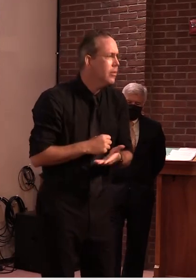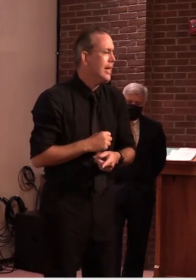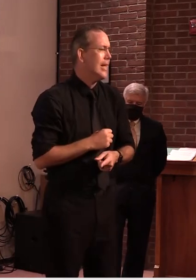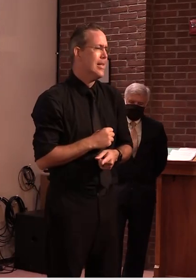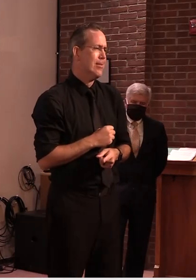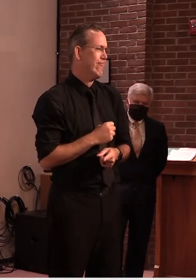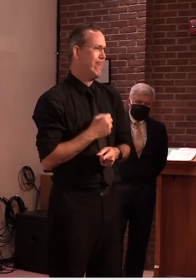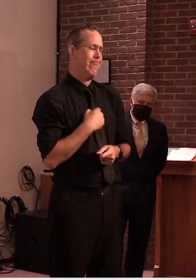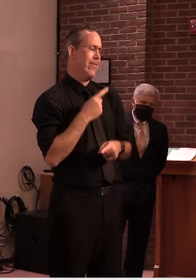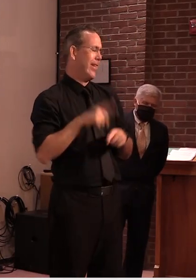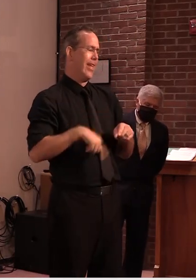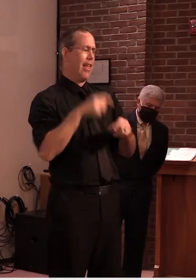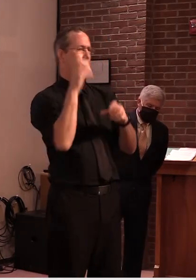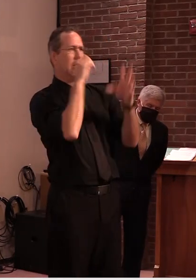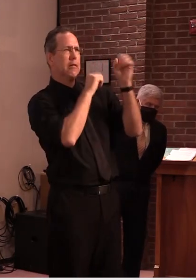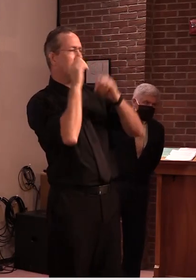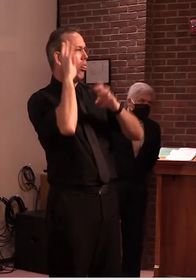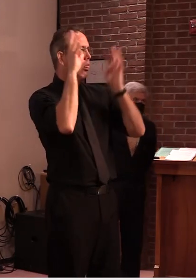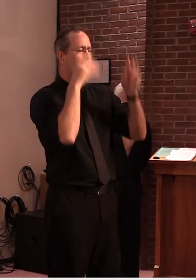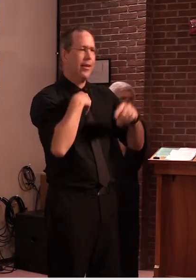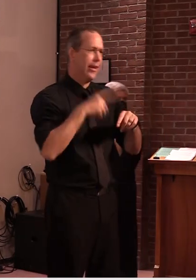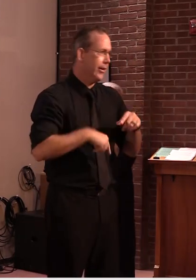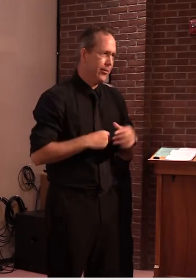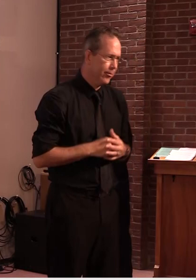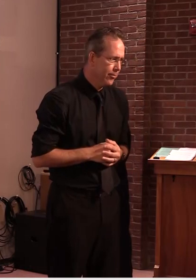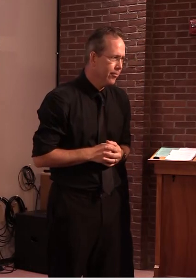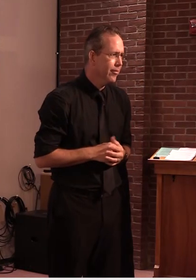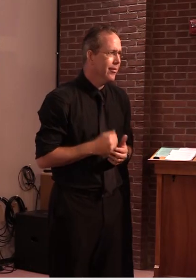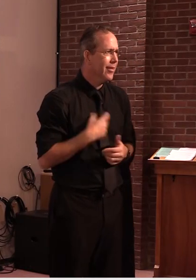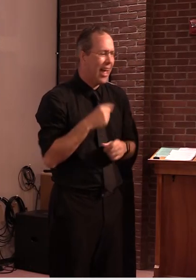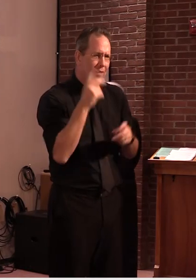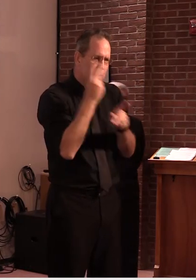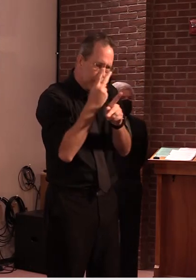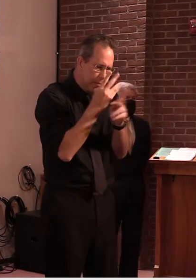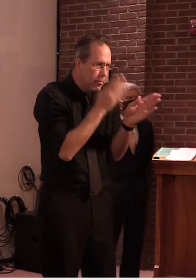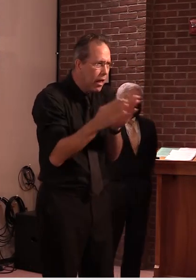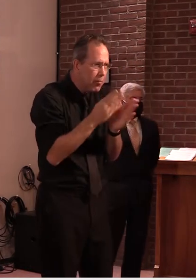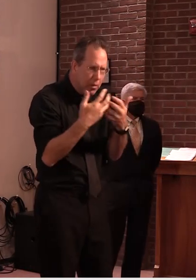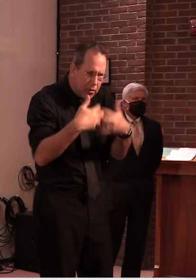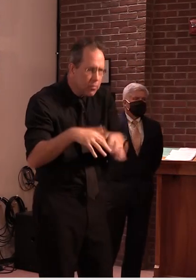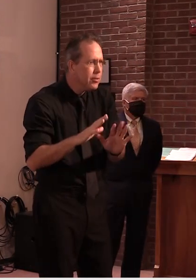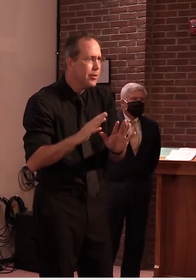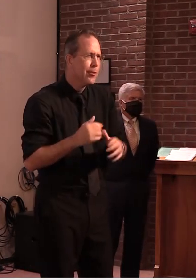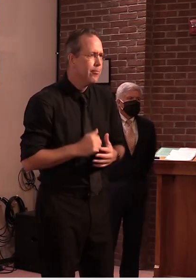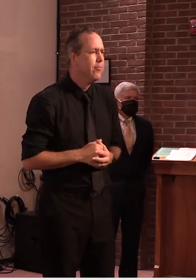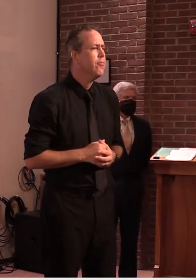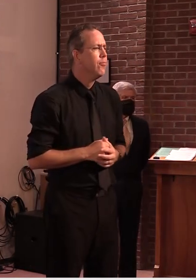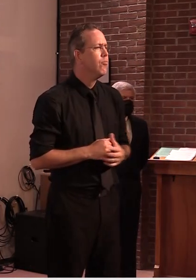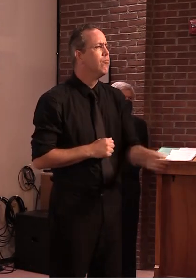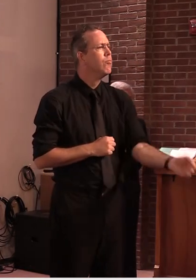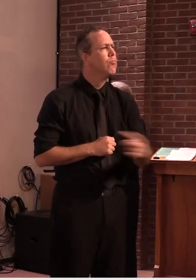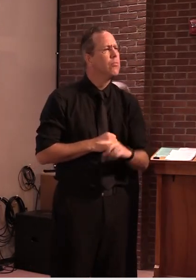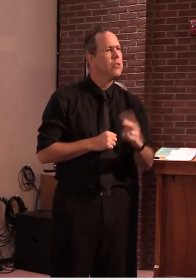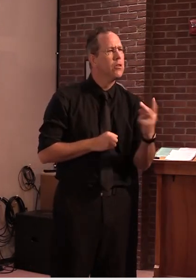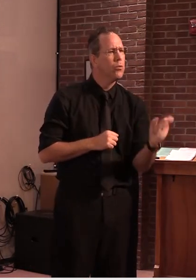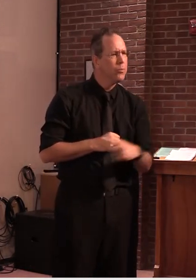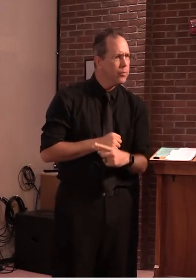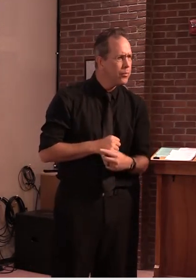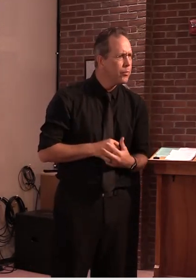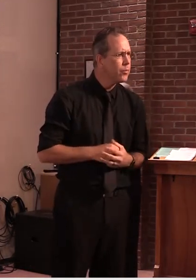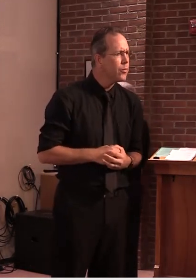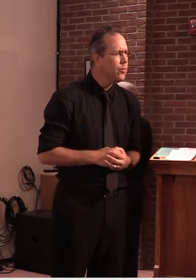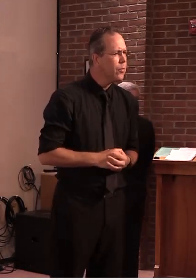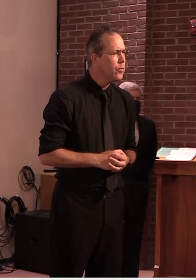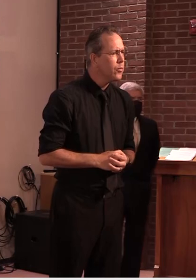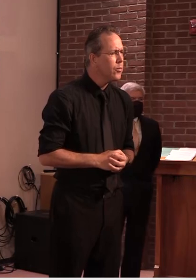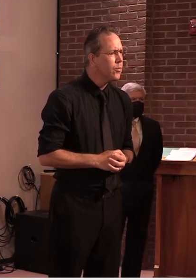I know are finalizing them this week. And then another question. Earlier this week, you told lawmakers that the state is working